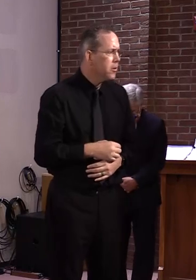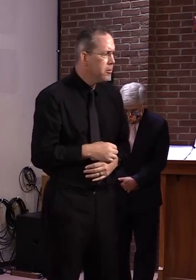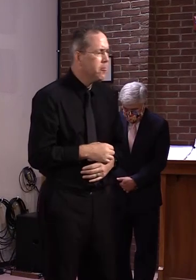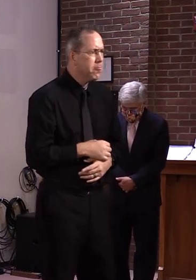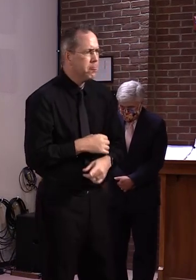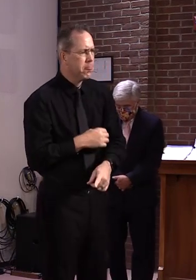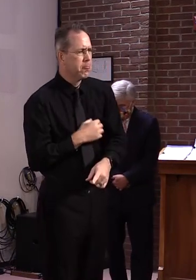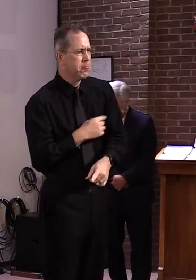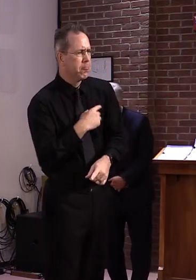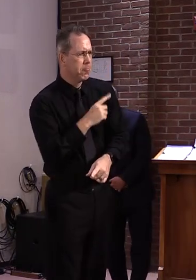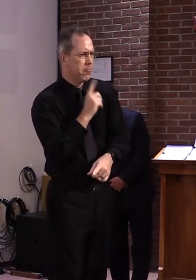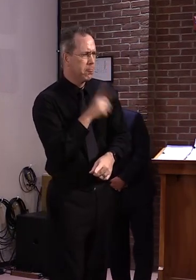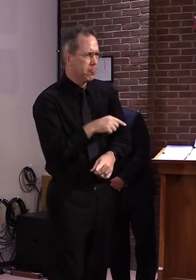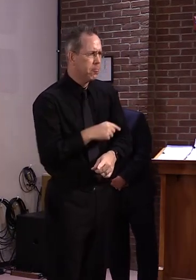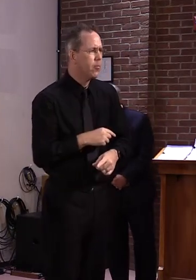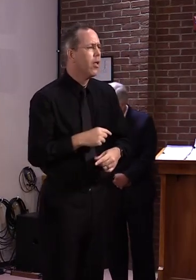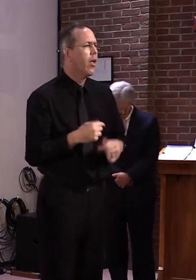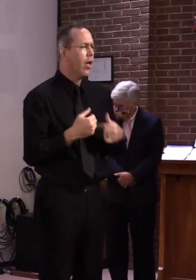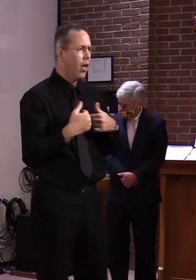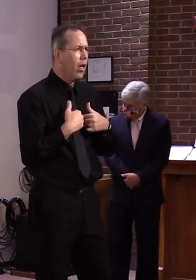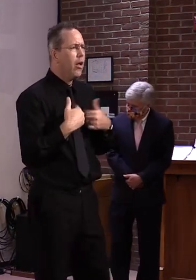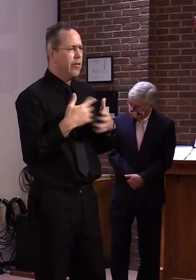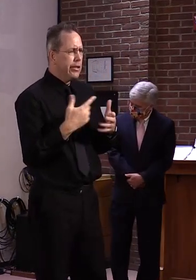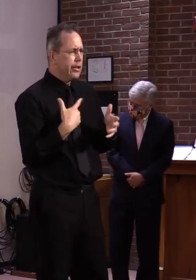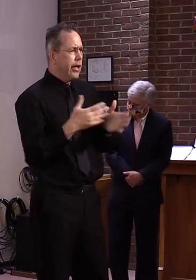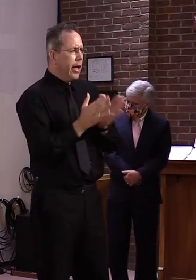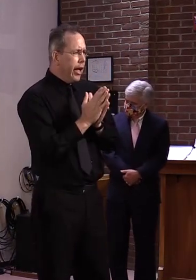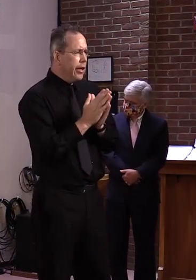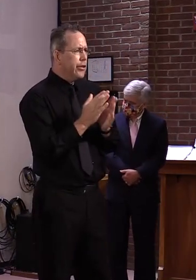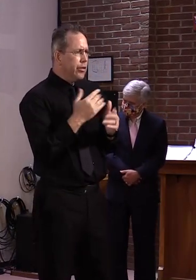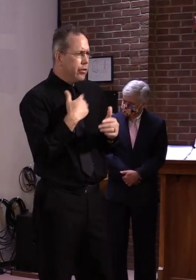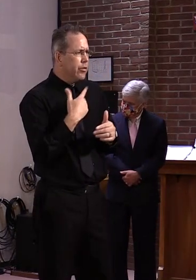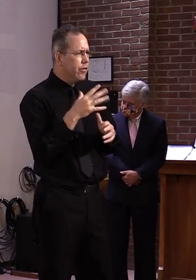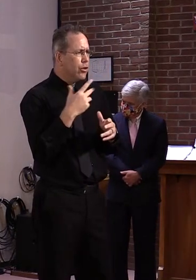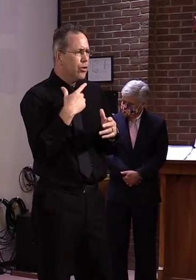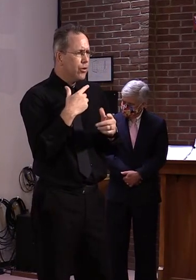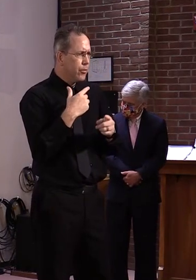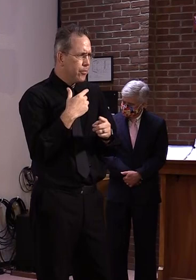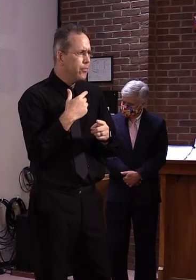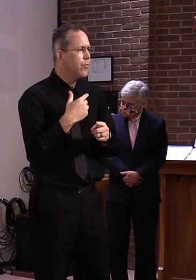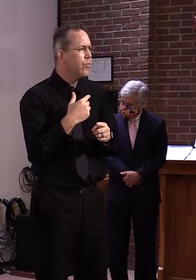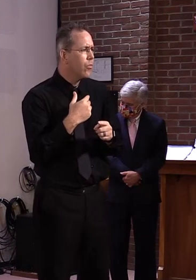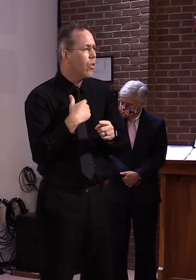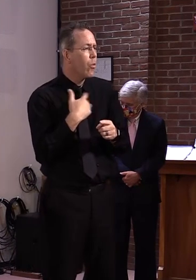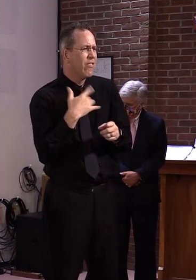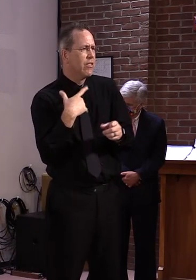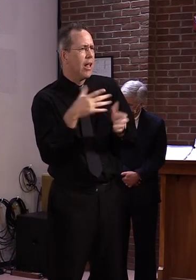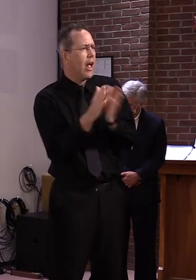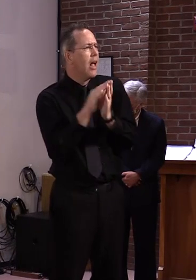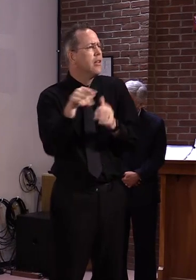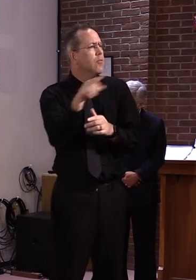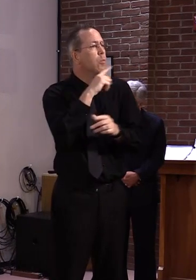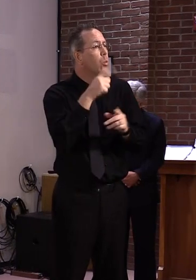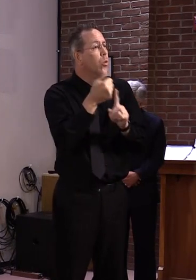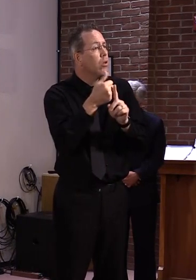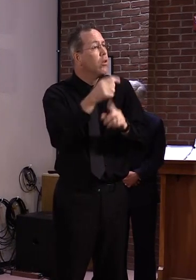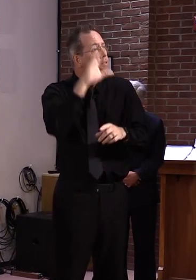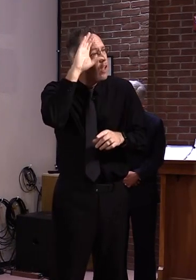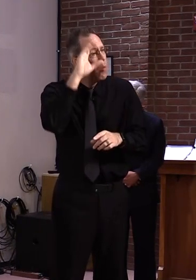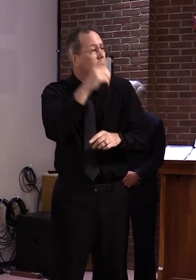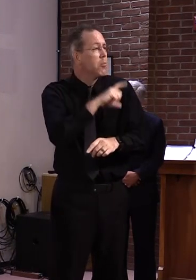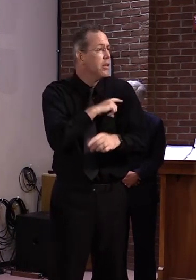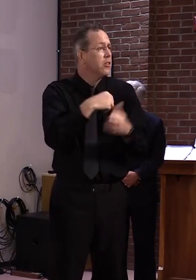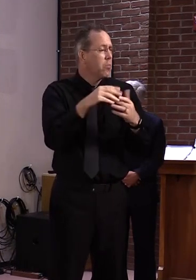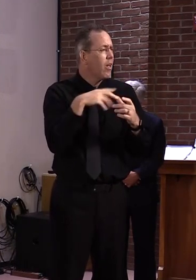several times a week basis, and there have been very few reports, actually so few that we have not tracked the